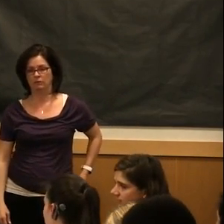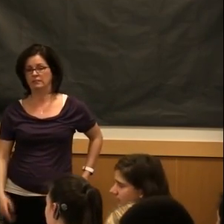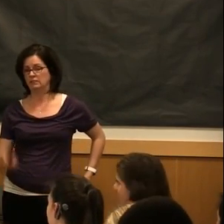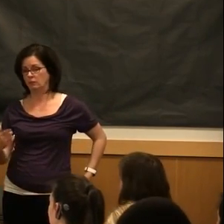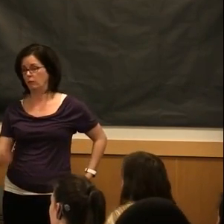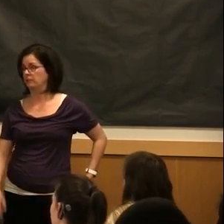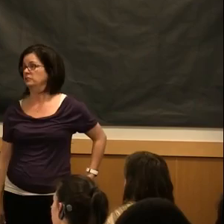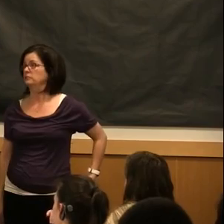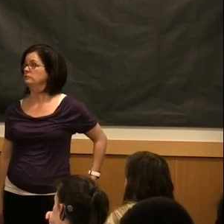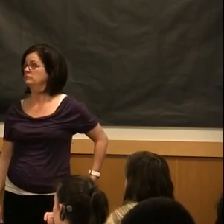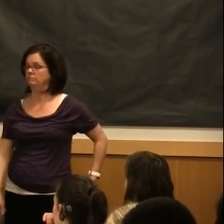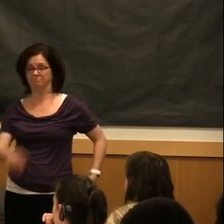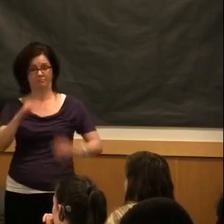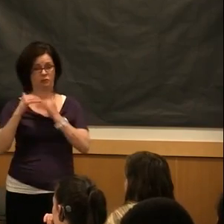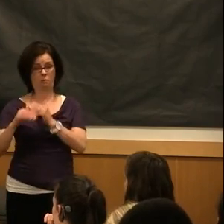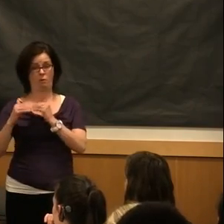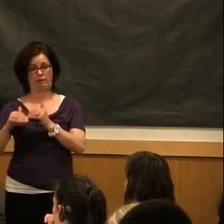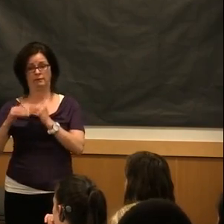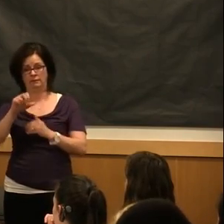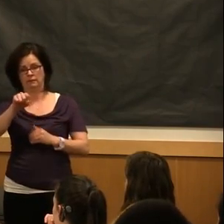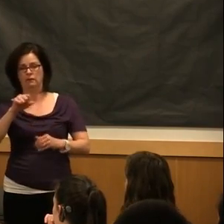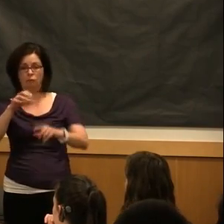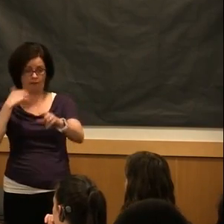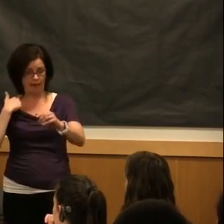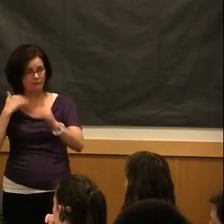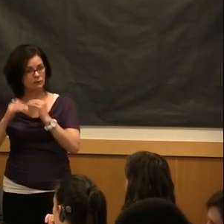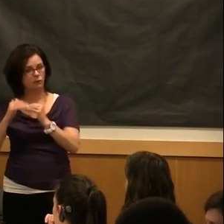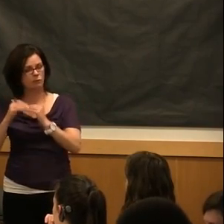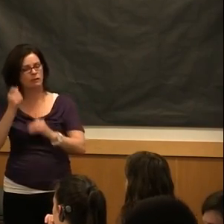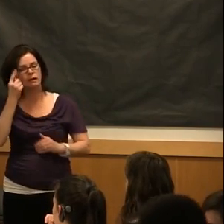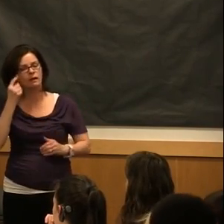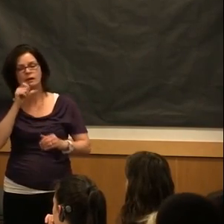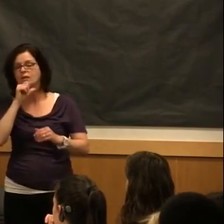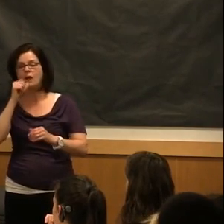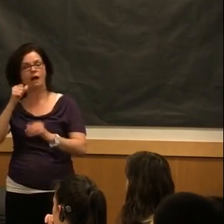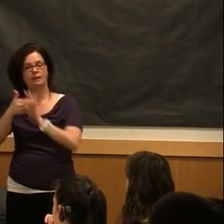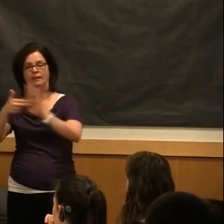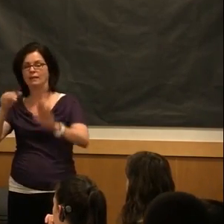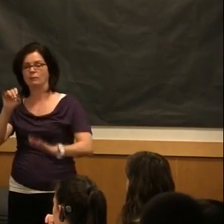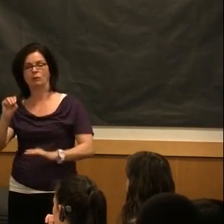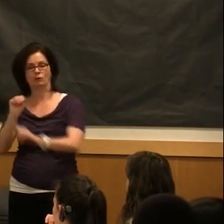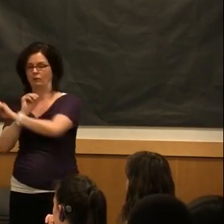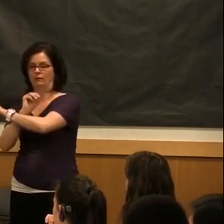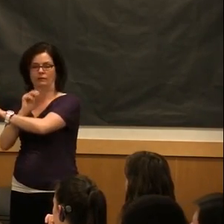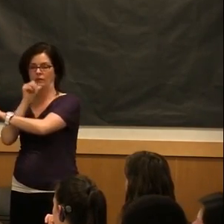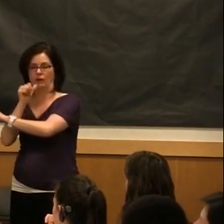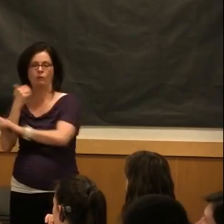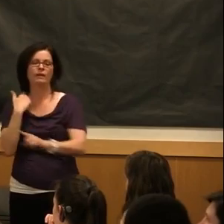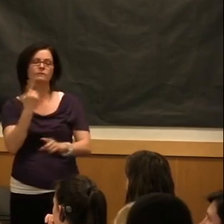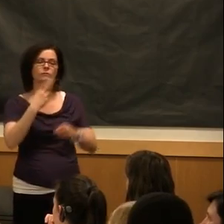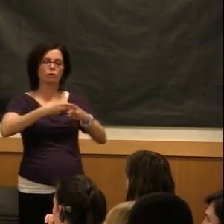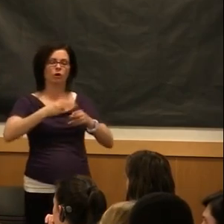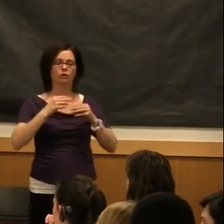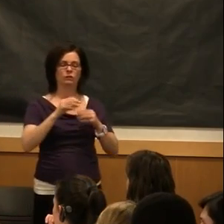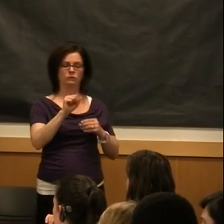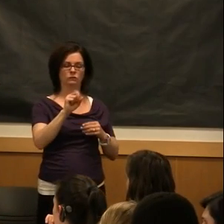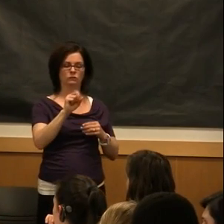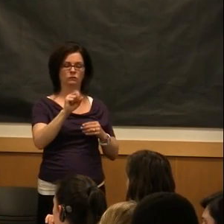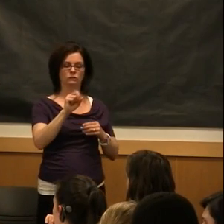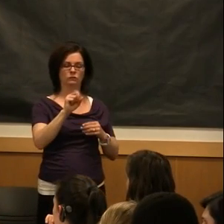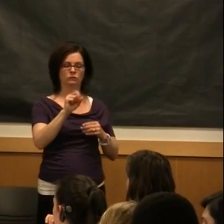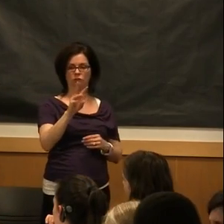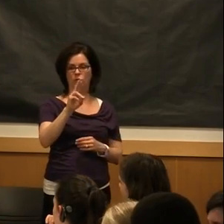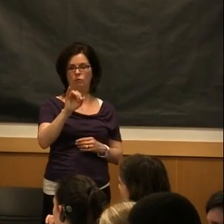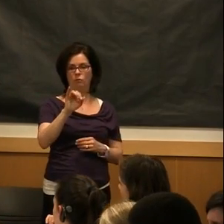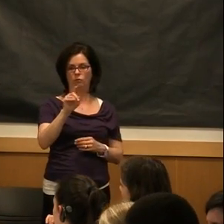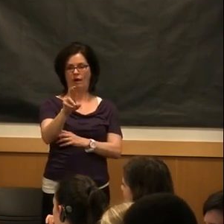What about if need snowboarding too? Snowboarding. And we do have snowboarding. It's just not an intramural sport. We have what we call the snow riders club. It's one of